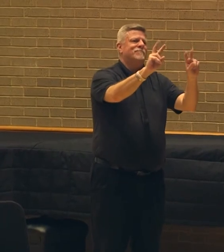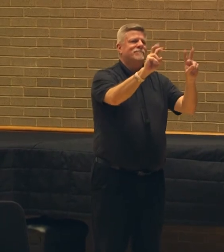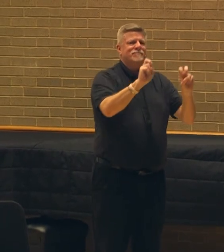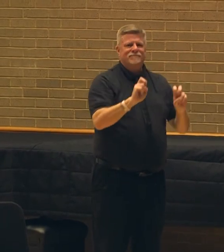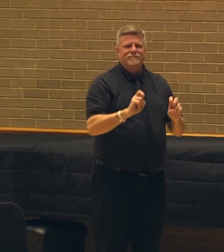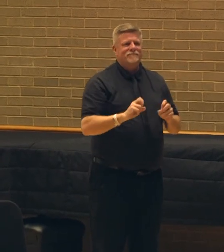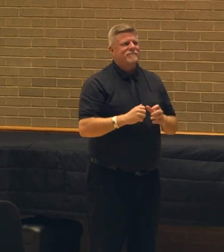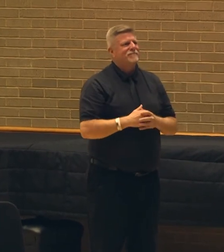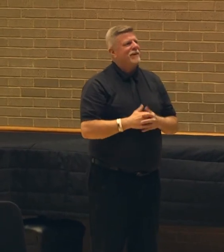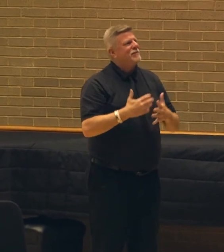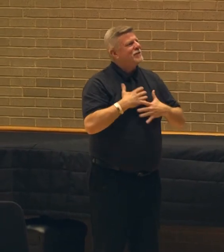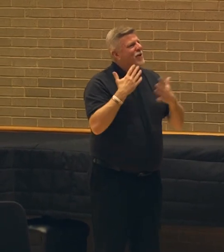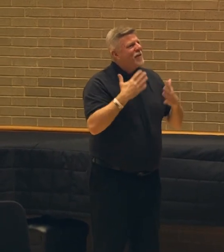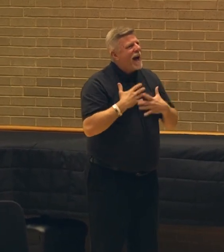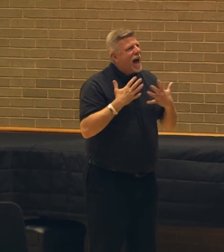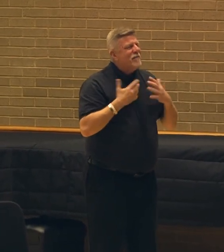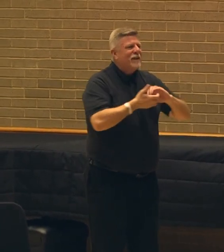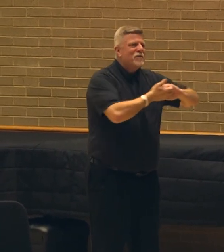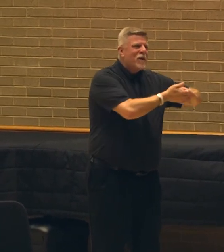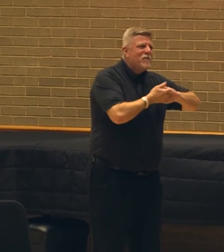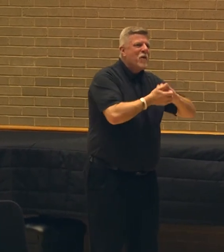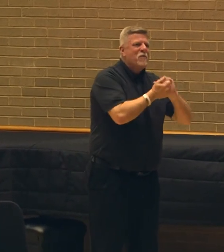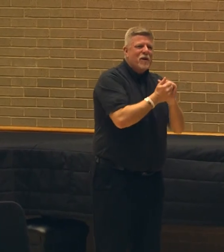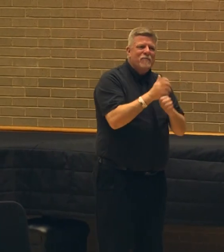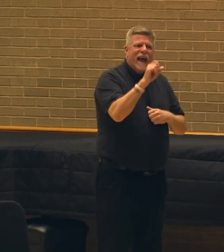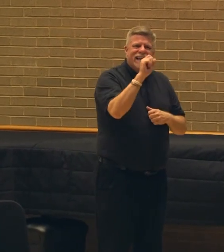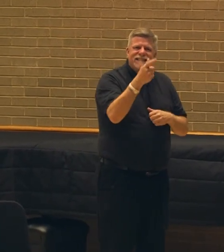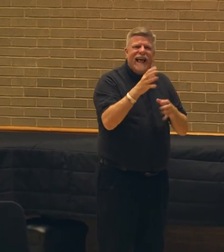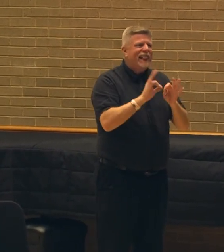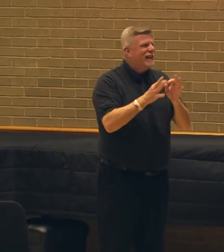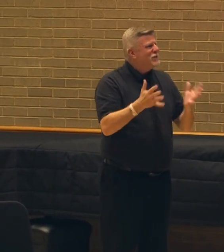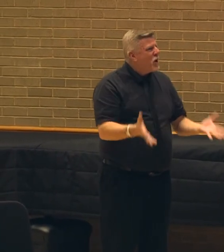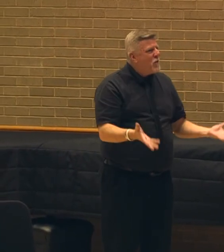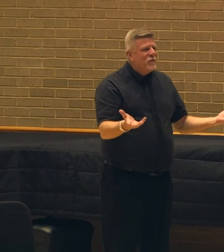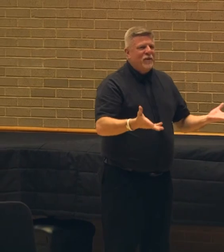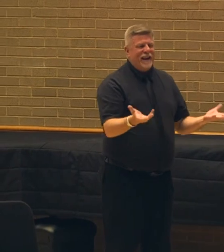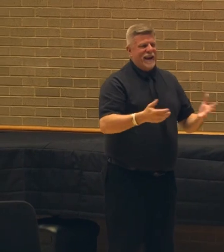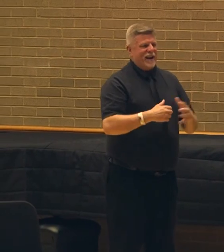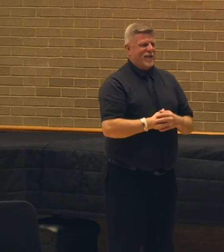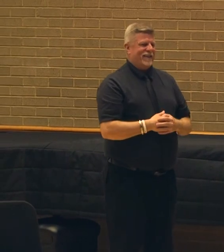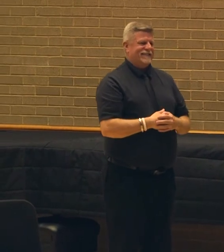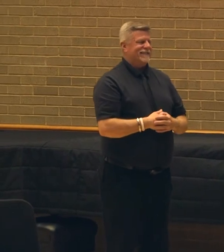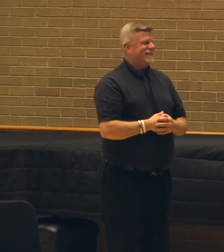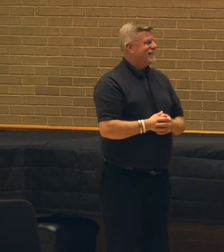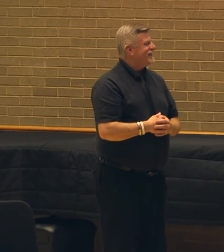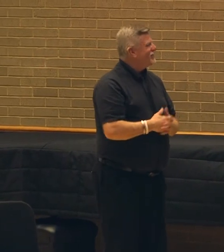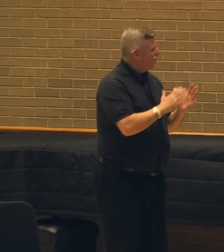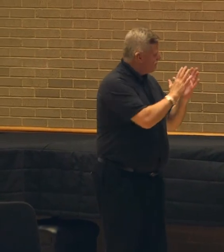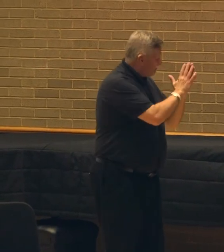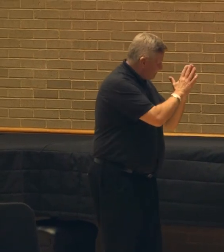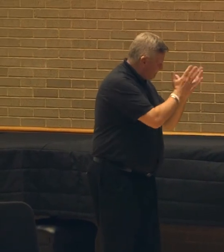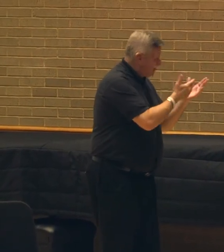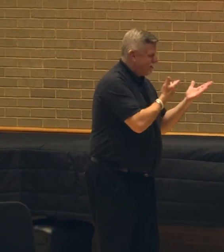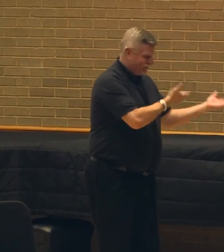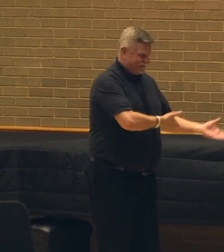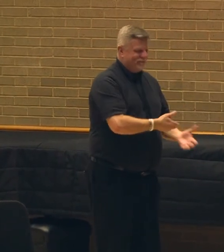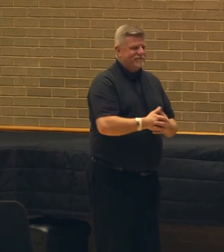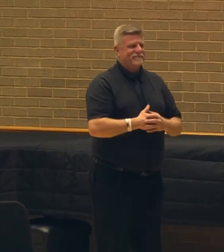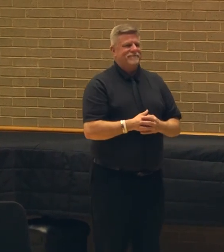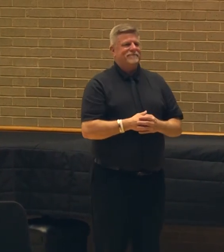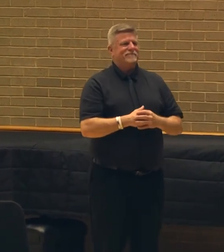I'm so happy to collaborate with my ASL interpreter here, thank you.